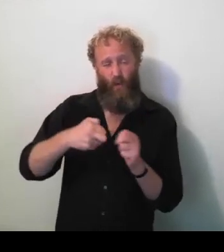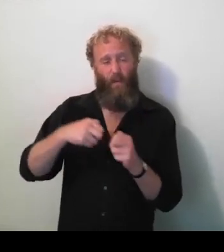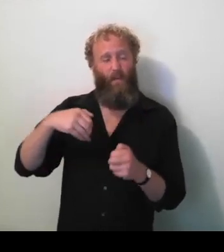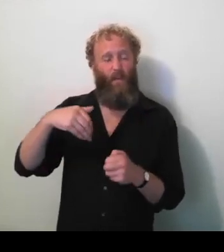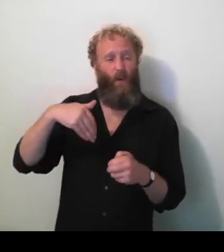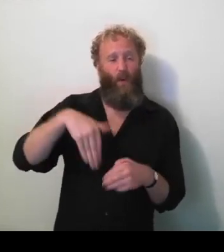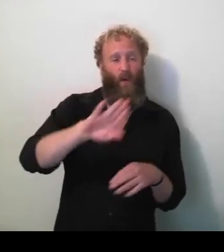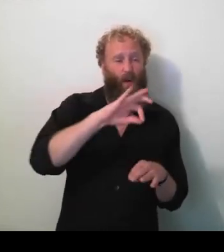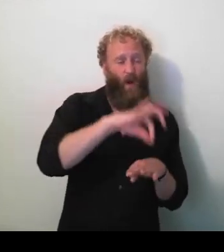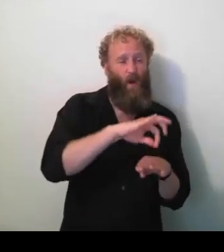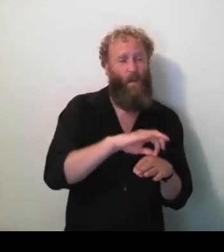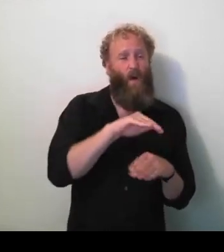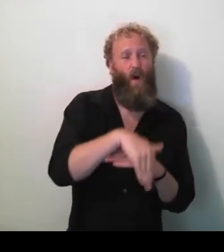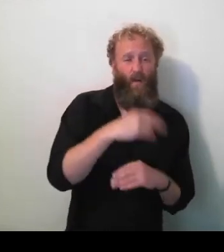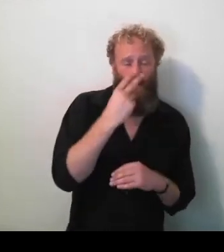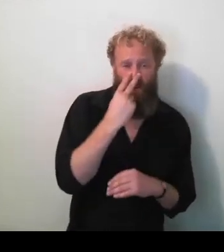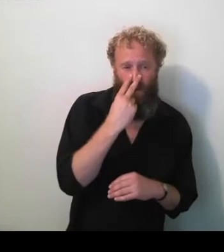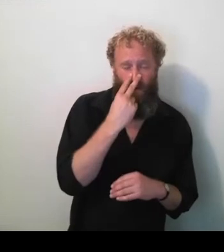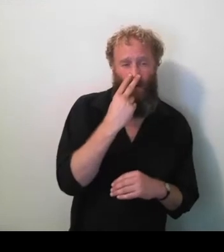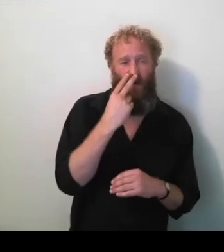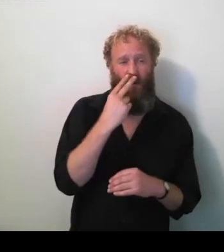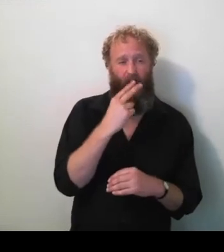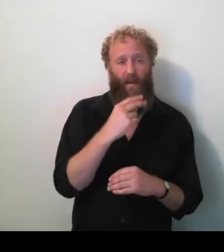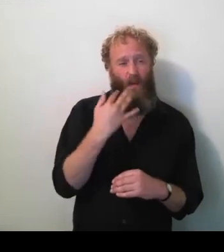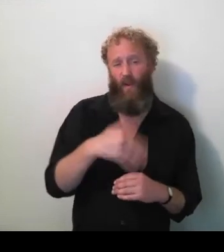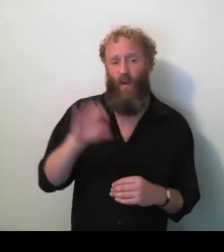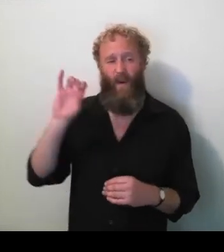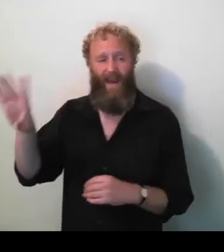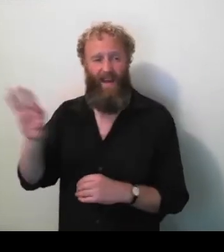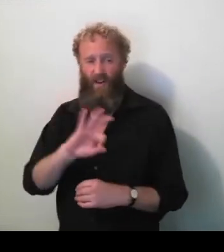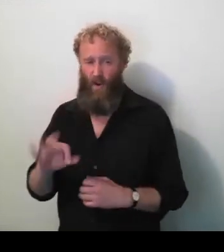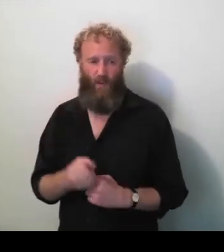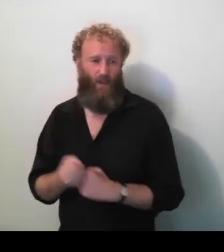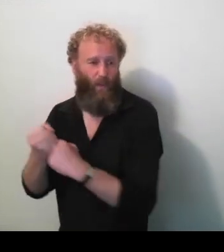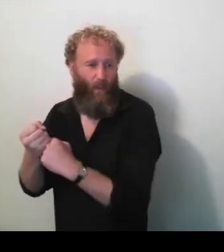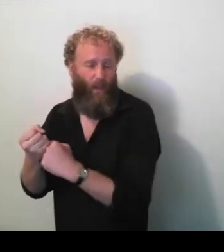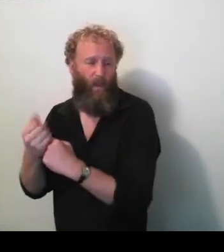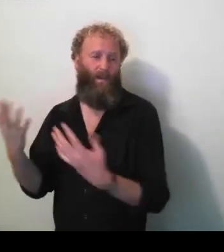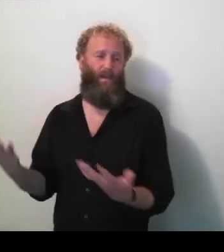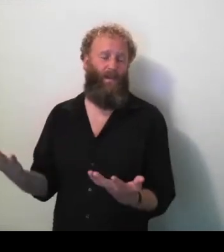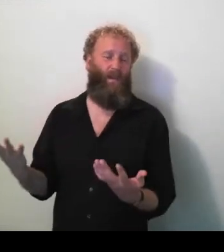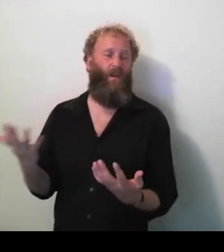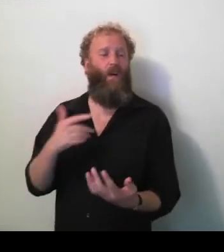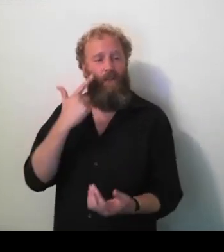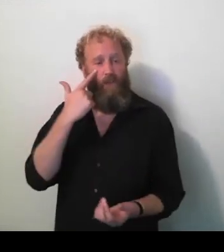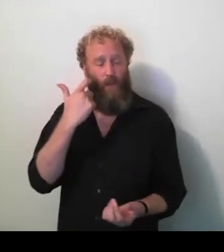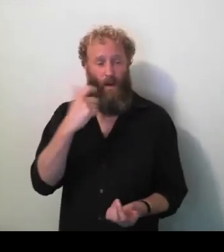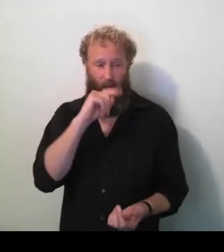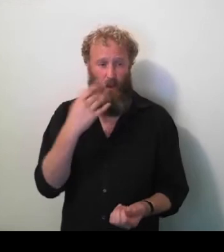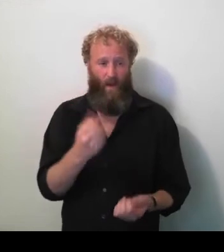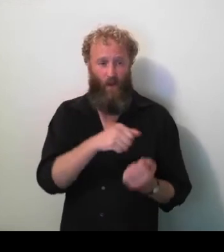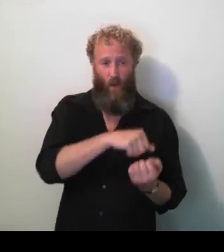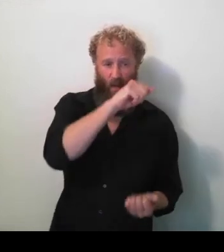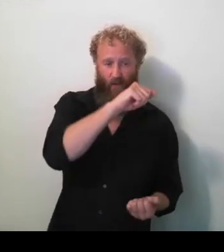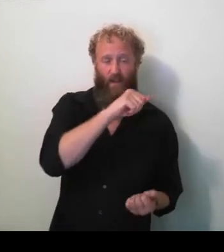There's no support out there for them. So finding qualified people and being able to pay people